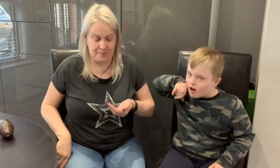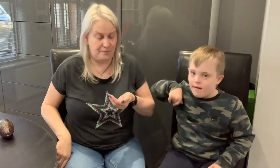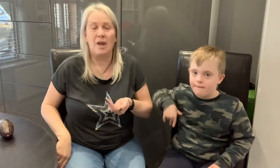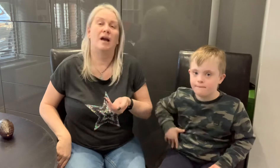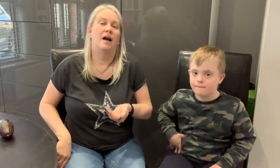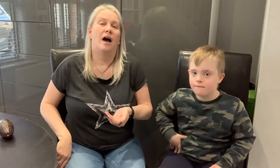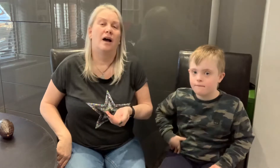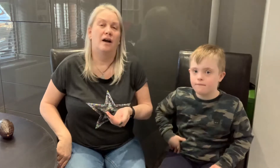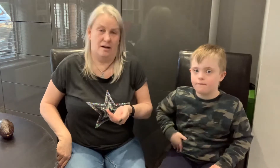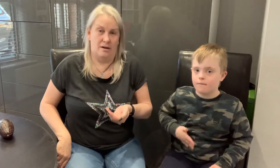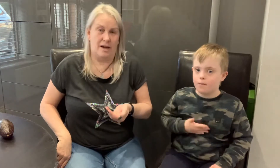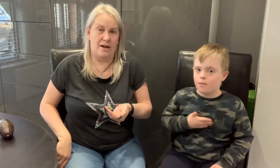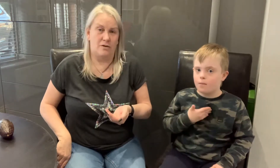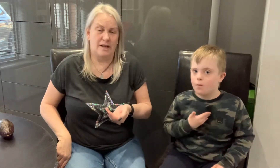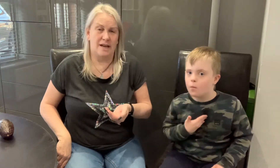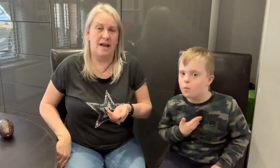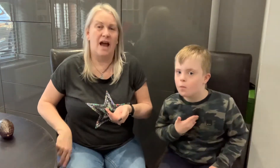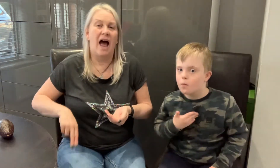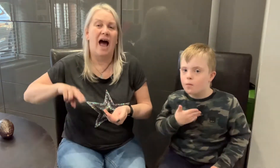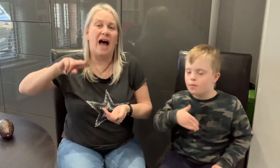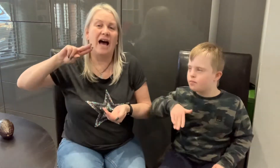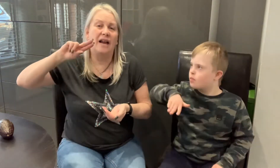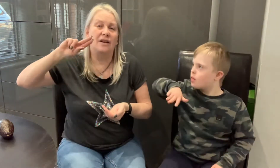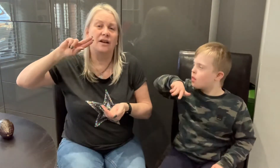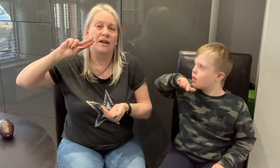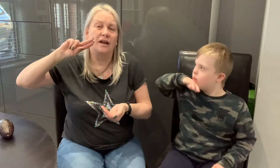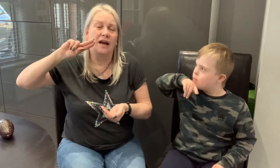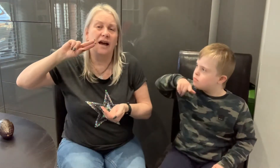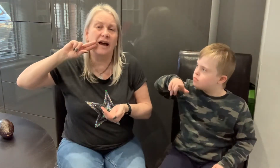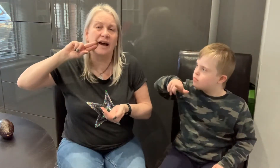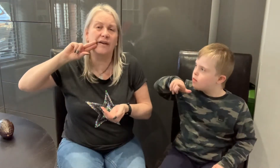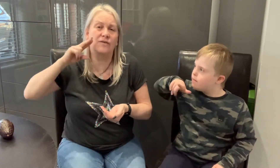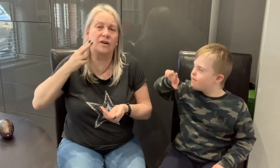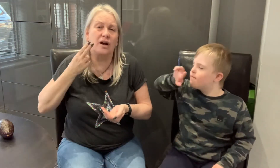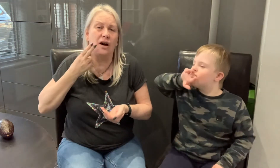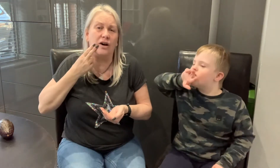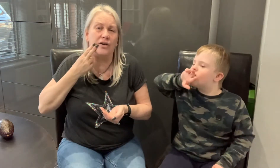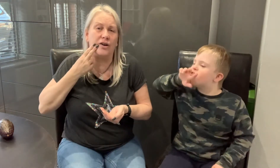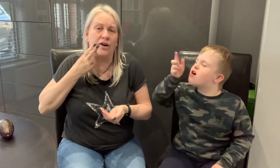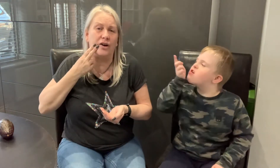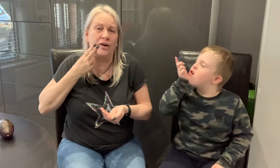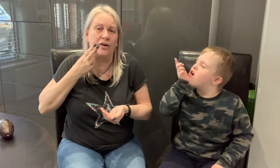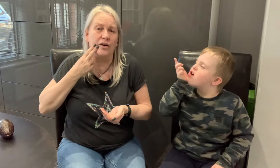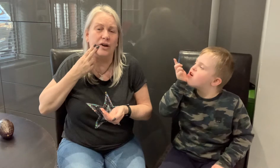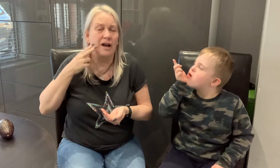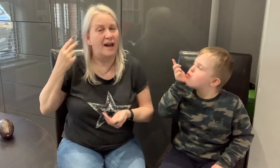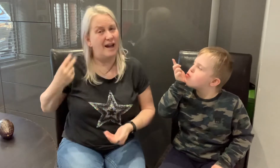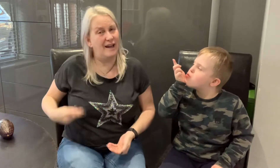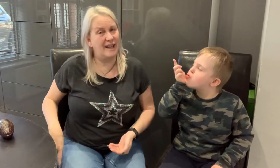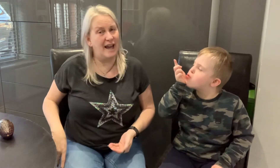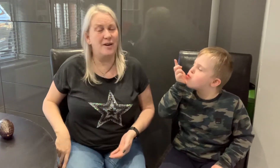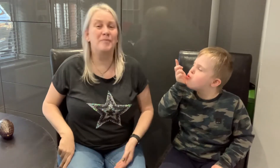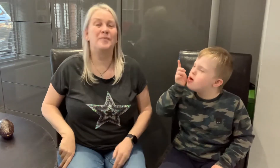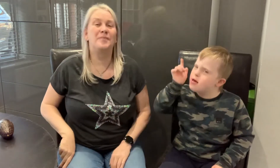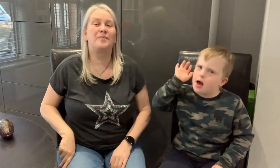Yeah. Okay, hold it. And avocado. Avocado. Again? Yeah.